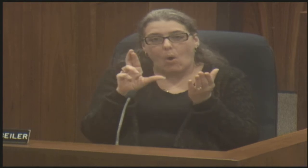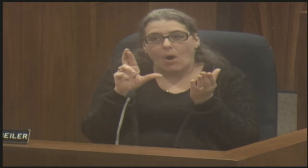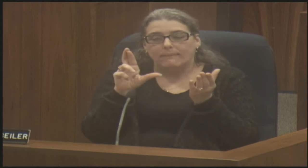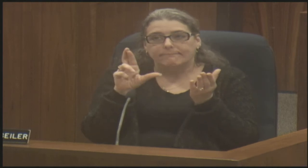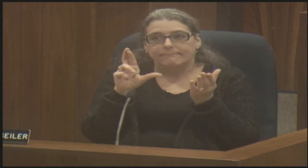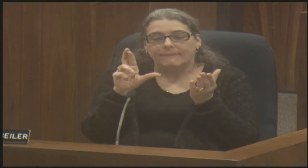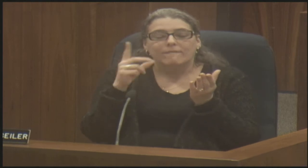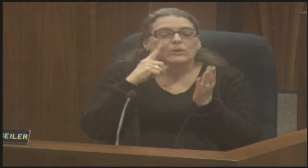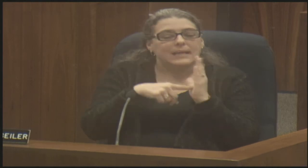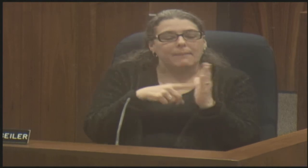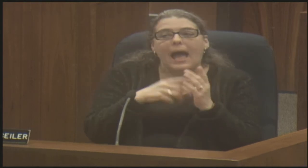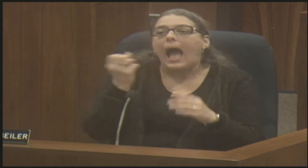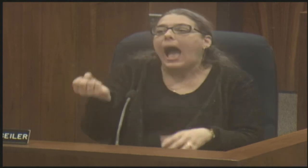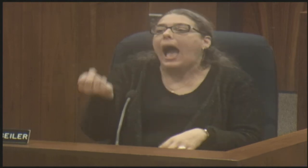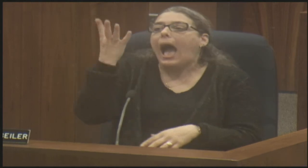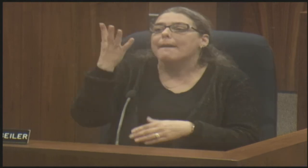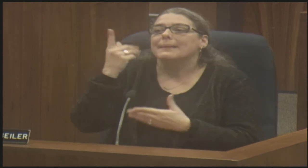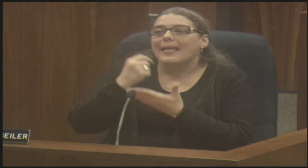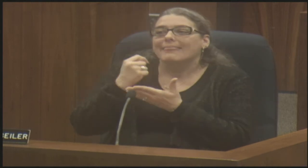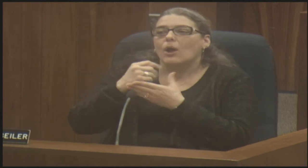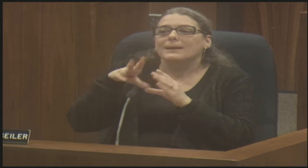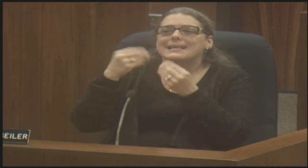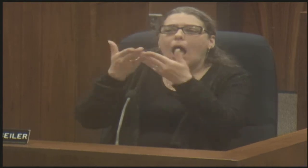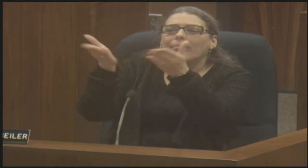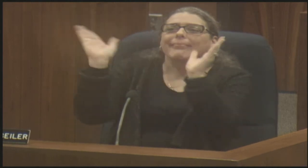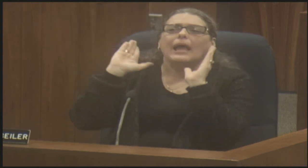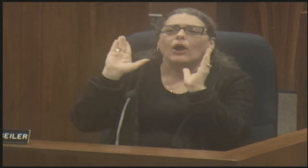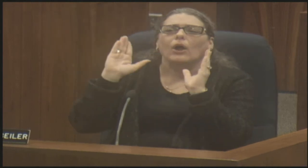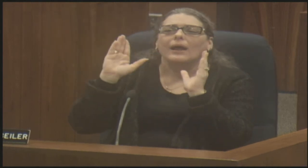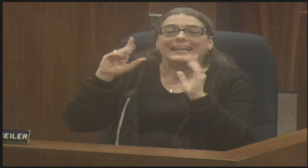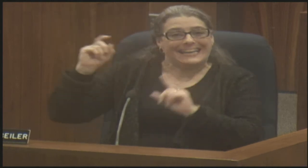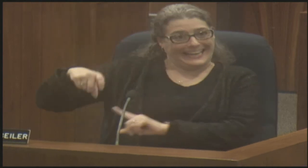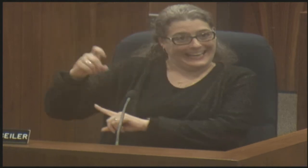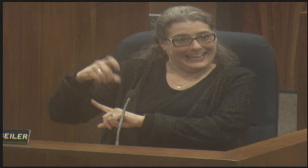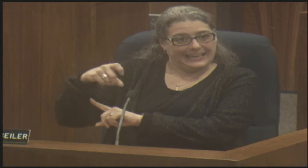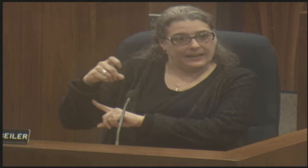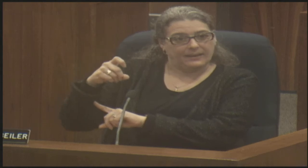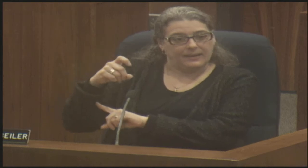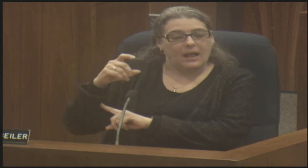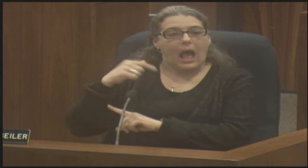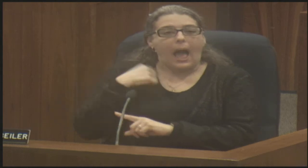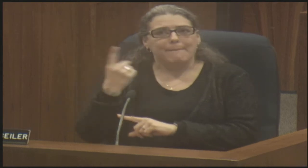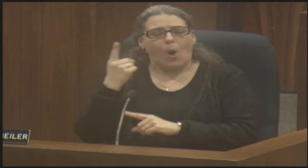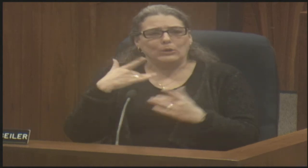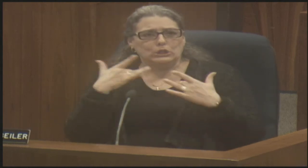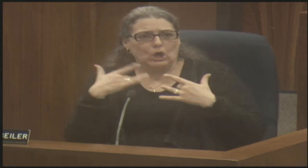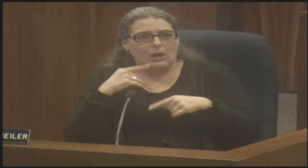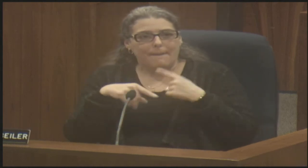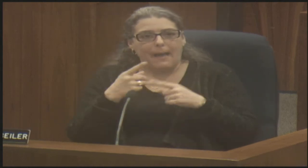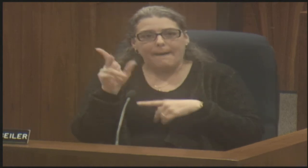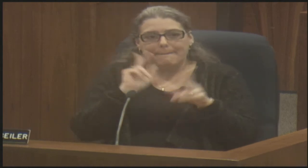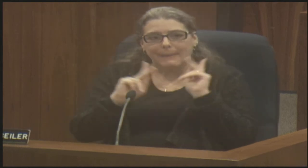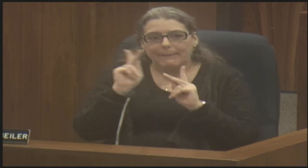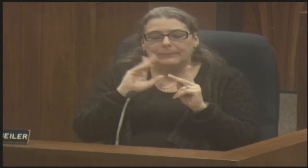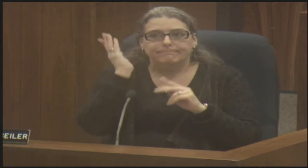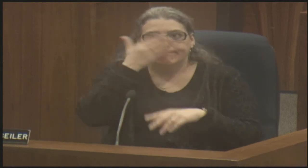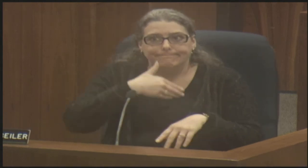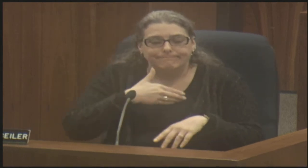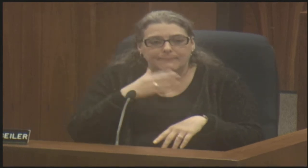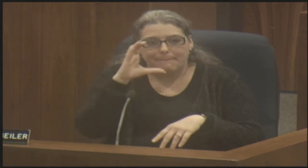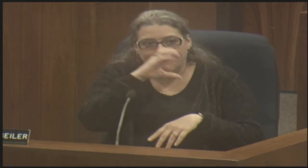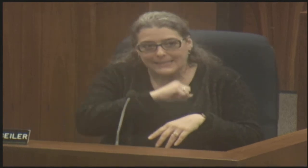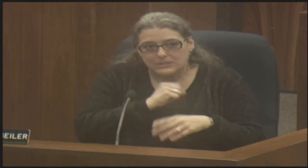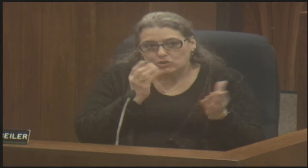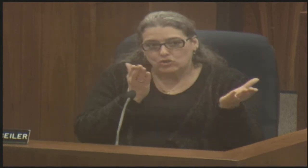uh, individuals don't necessarily slip through the cracks? Um, that's always a concern I have is that folks that need services